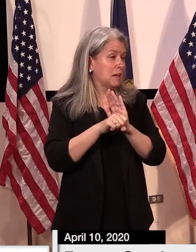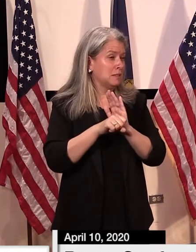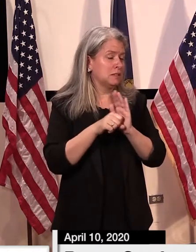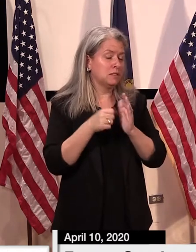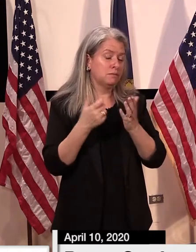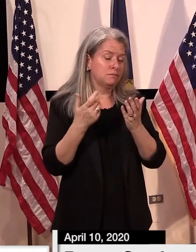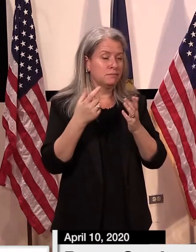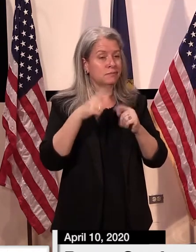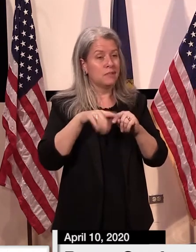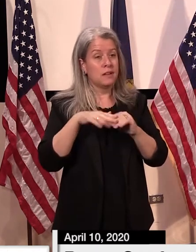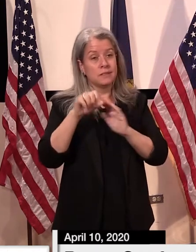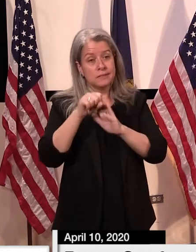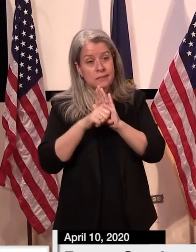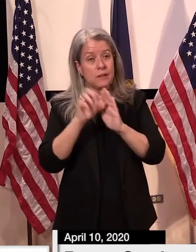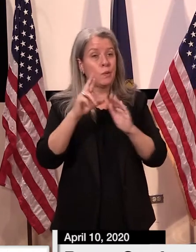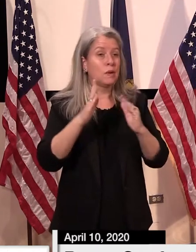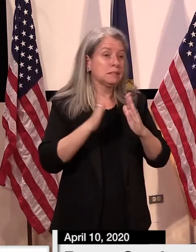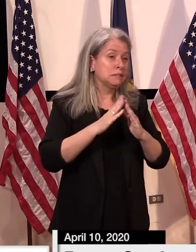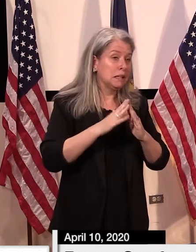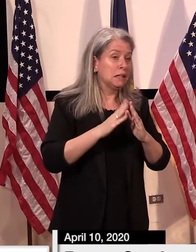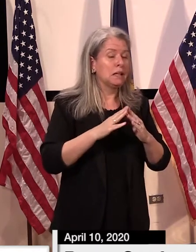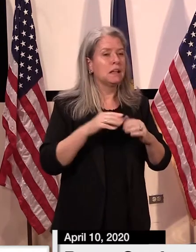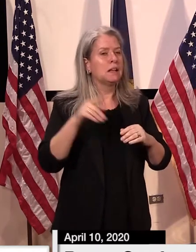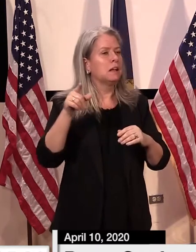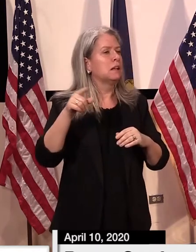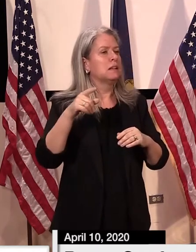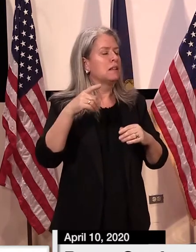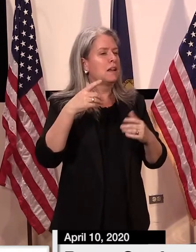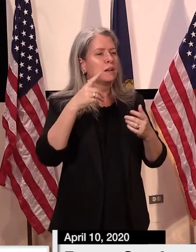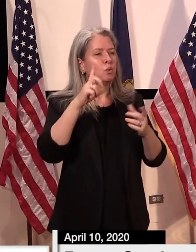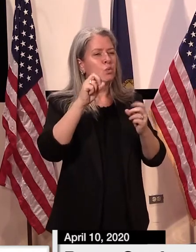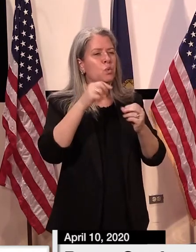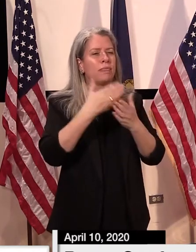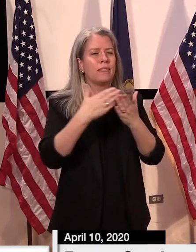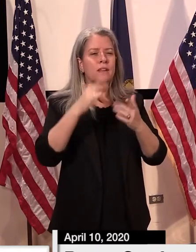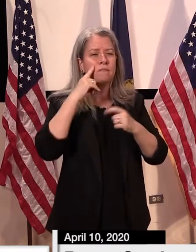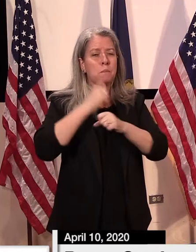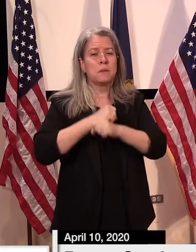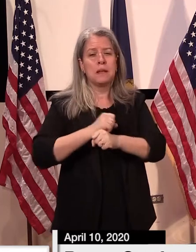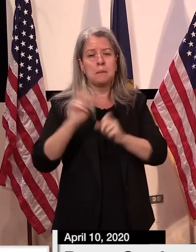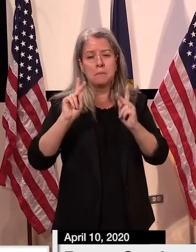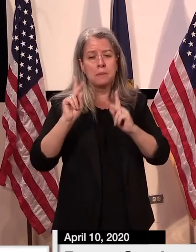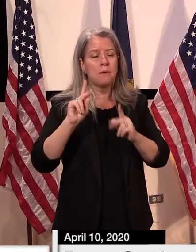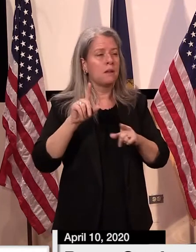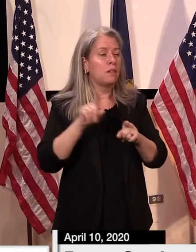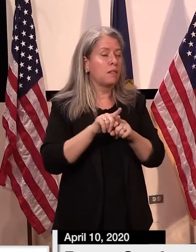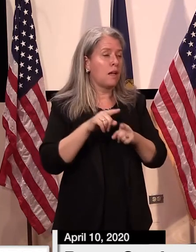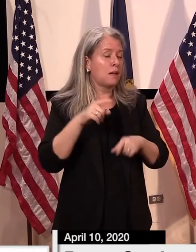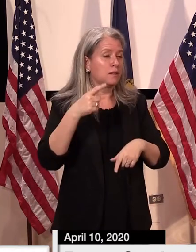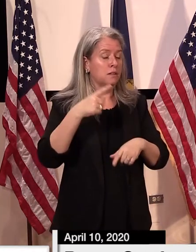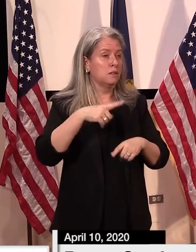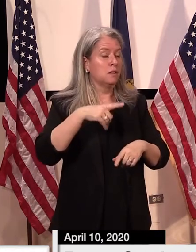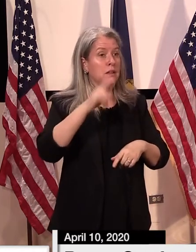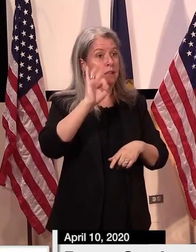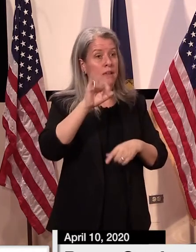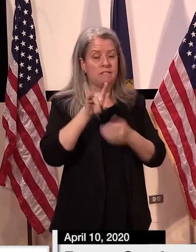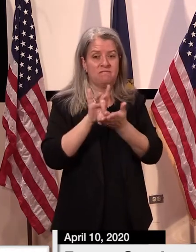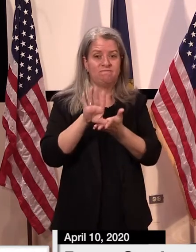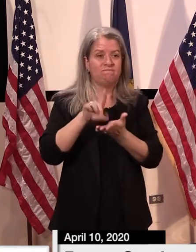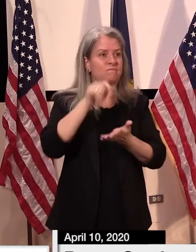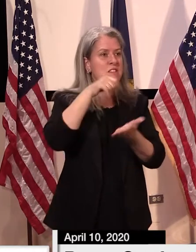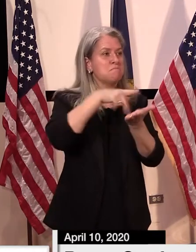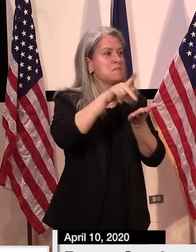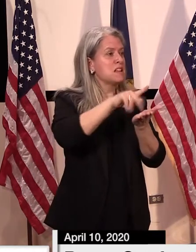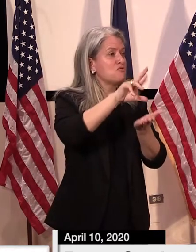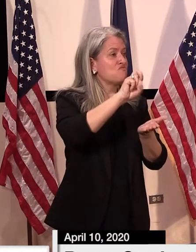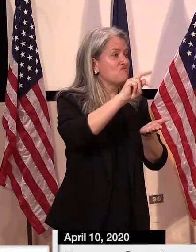even on a city basis, are suspending evictions. I believe California or Oregon may even have suspended